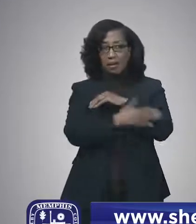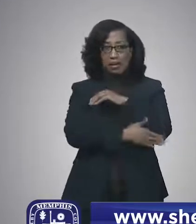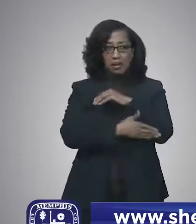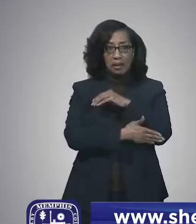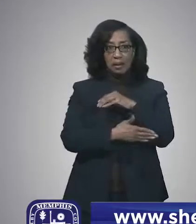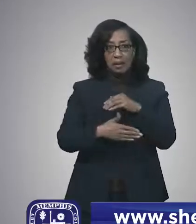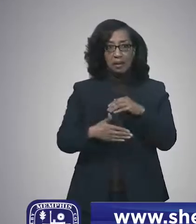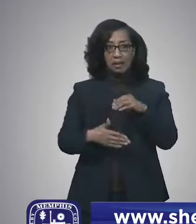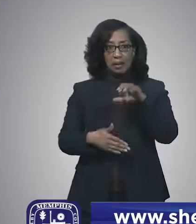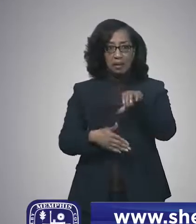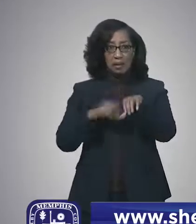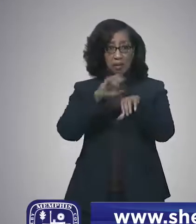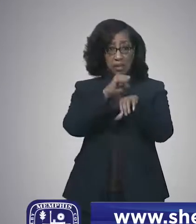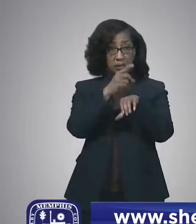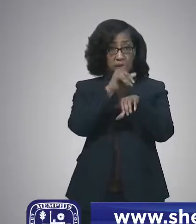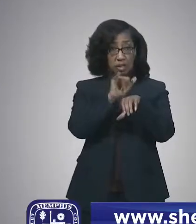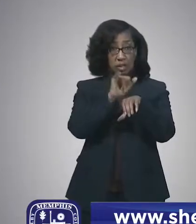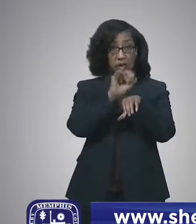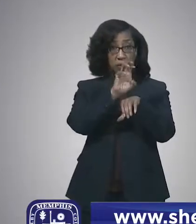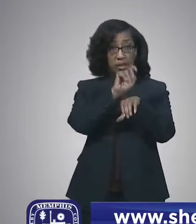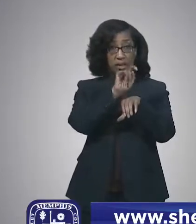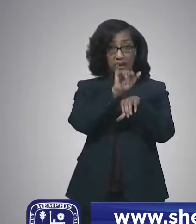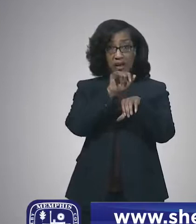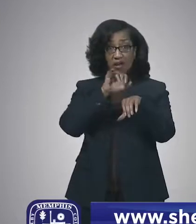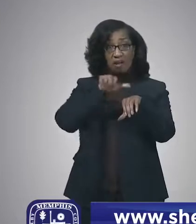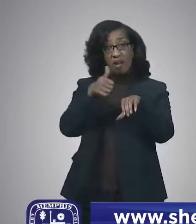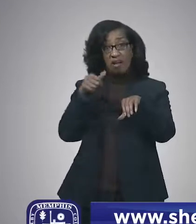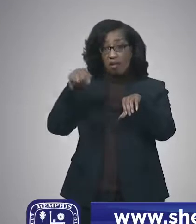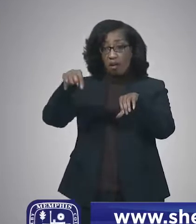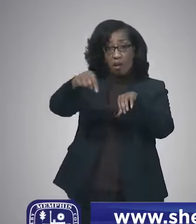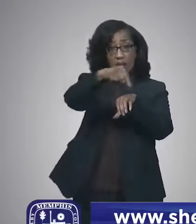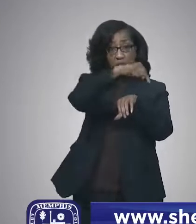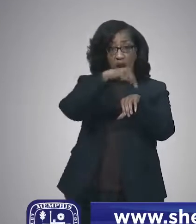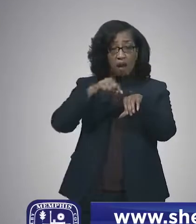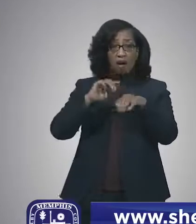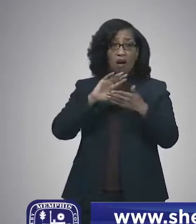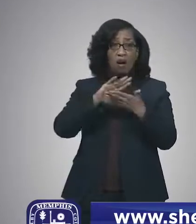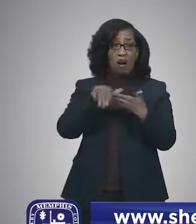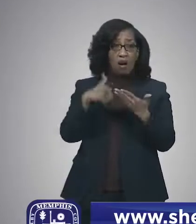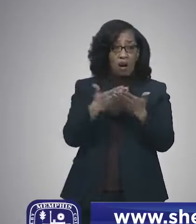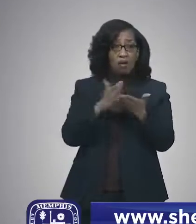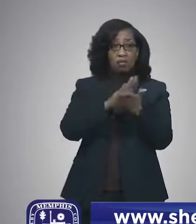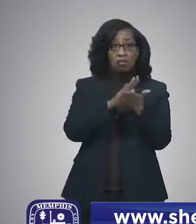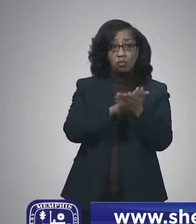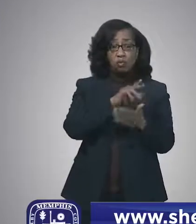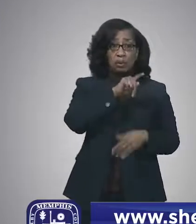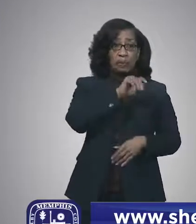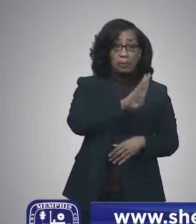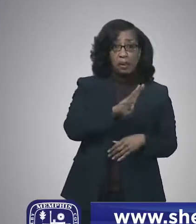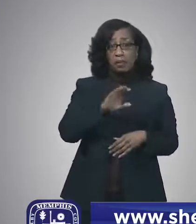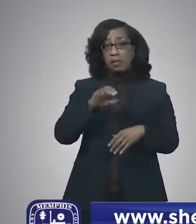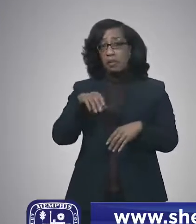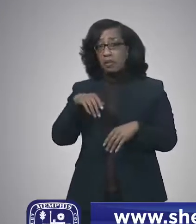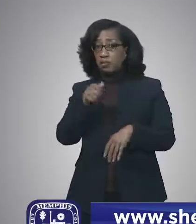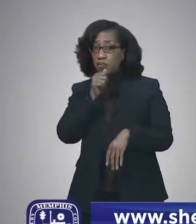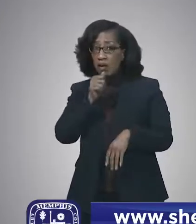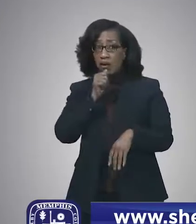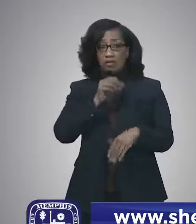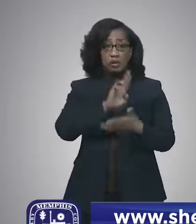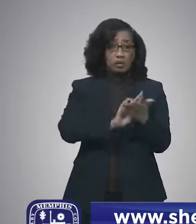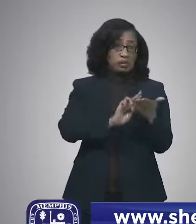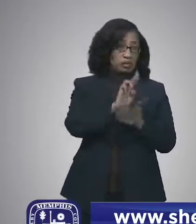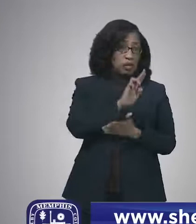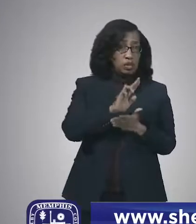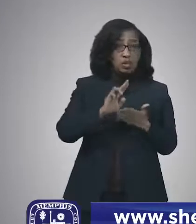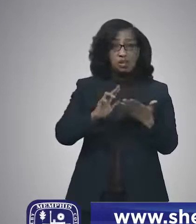Shelby County, all of the school systems, both public and private, all of the hospital systems, the universities, and so